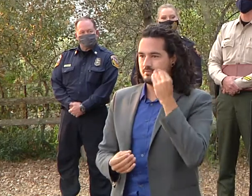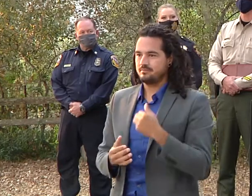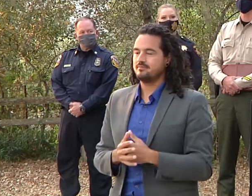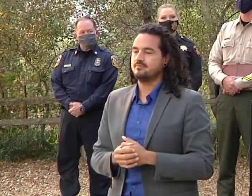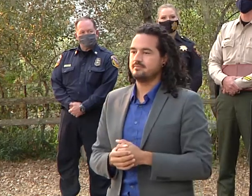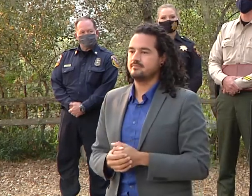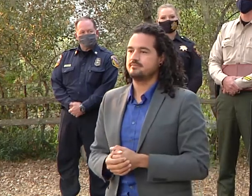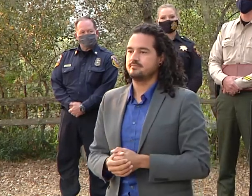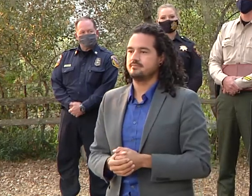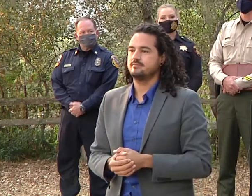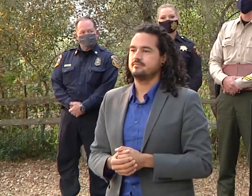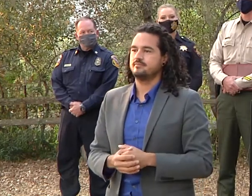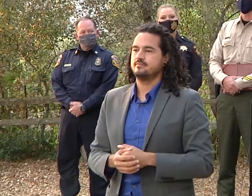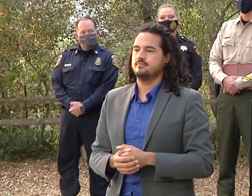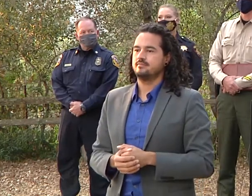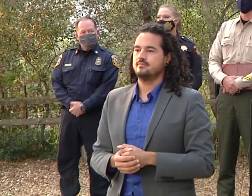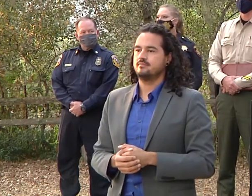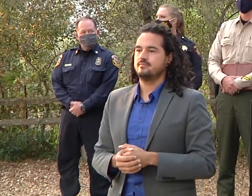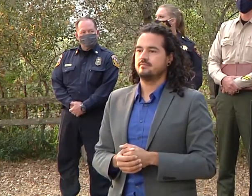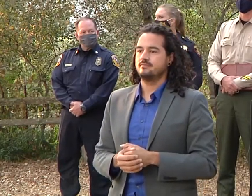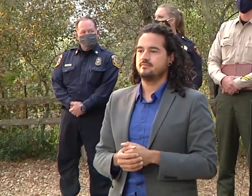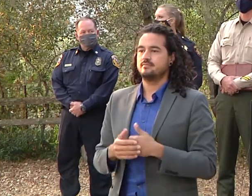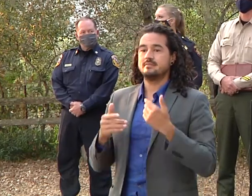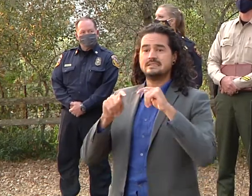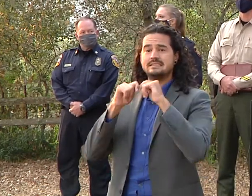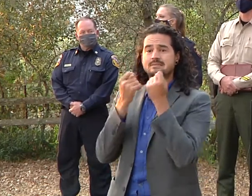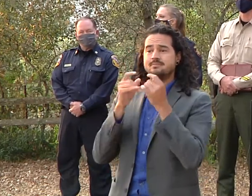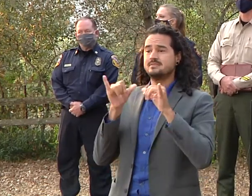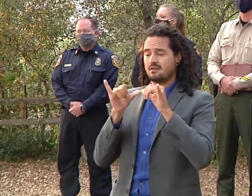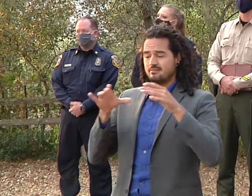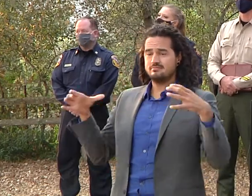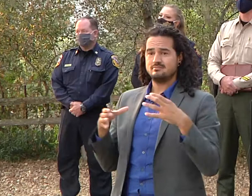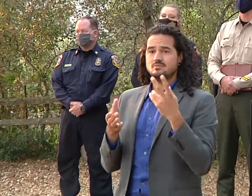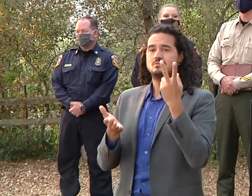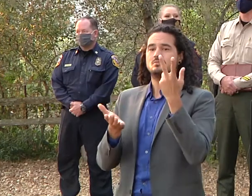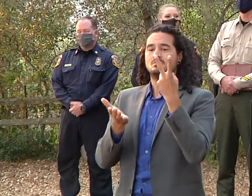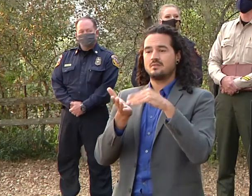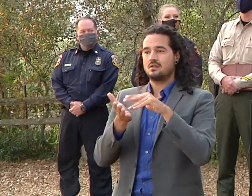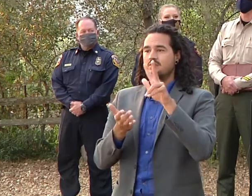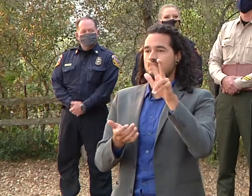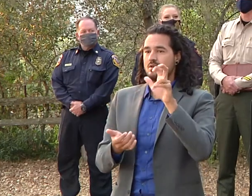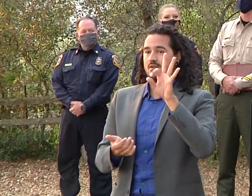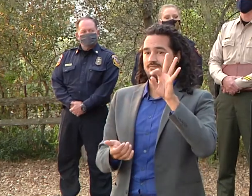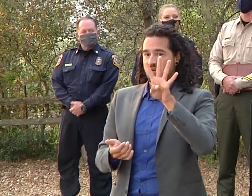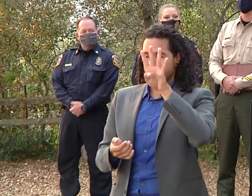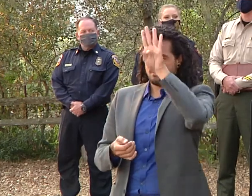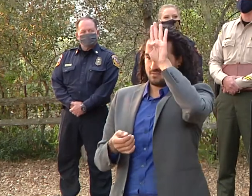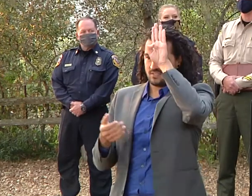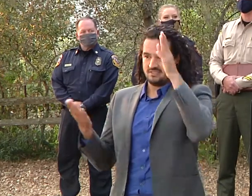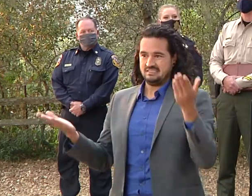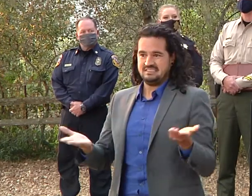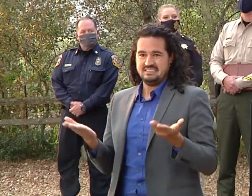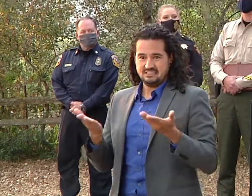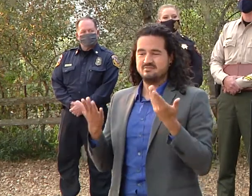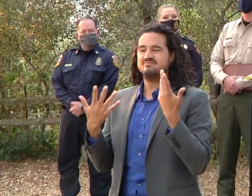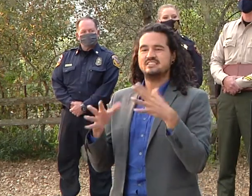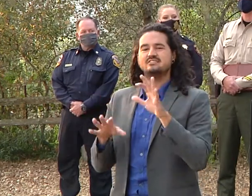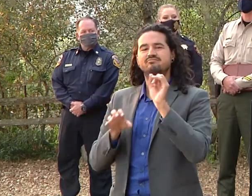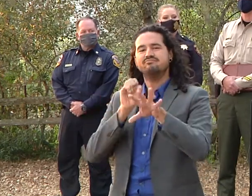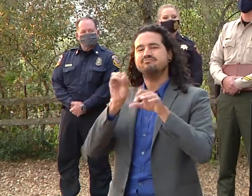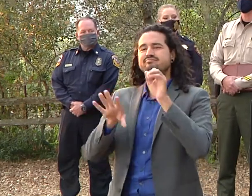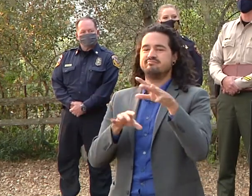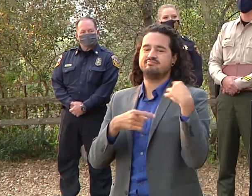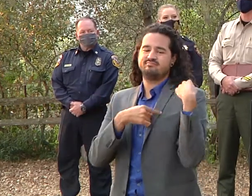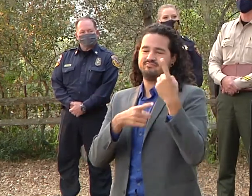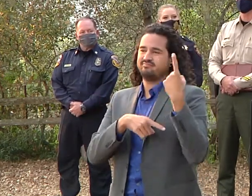now have two thousand three hundred and ninety four firefighting personnel on the line and as we've discussed over the last few days the incident is really